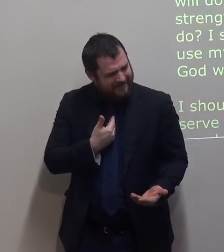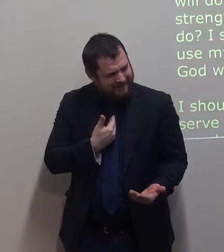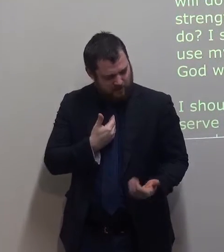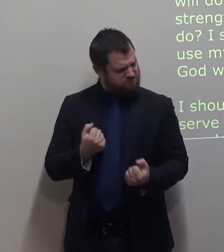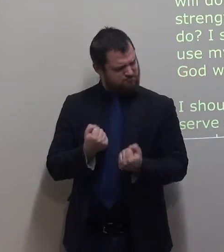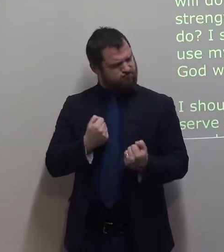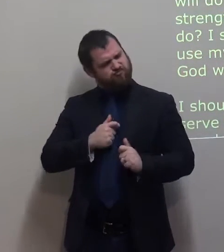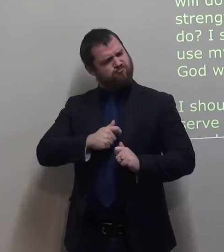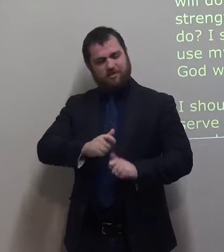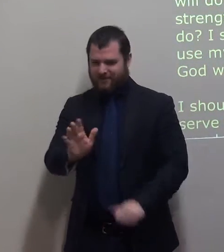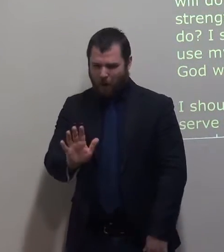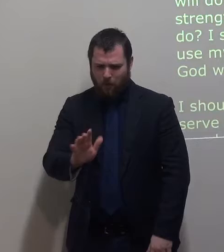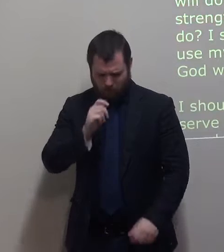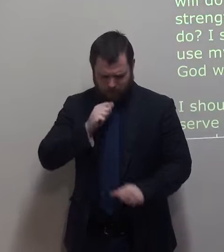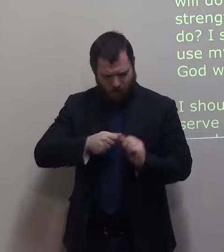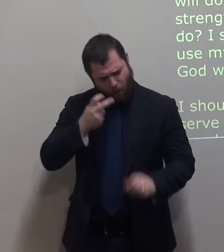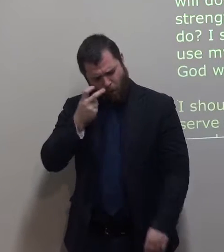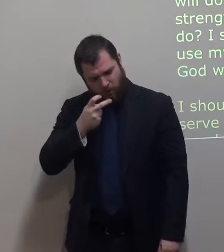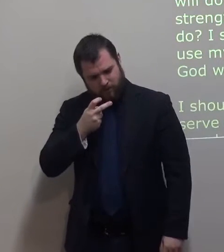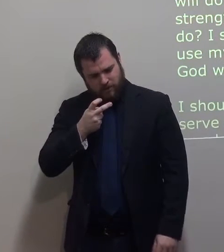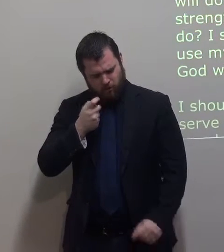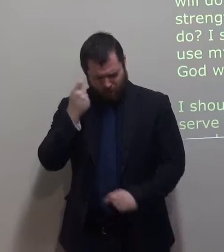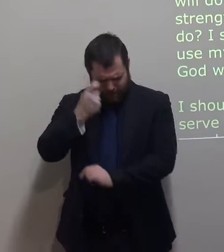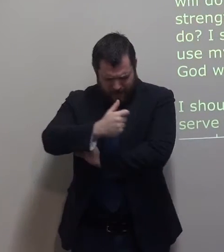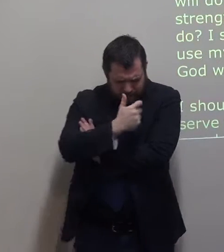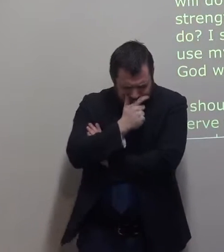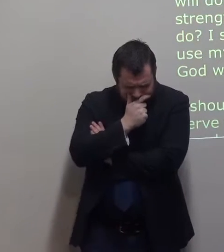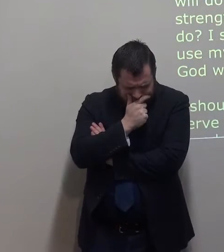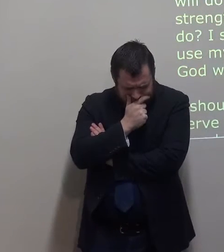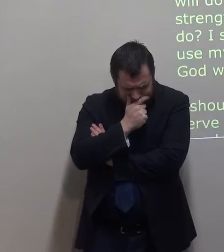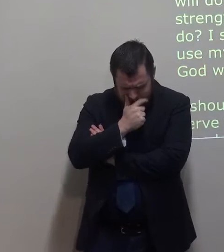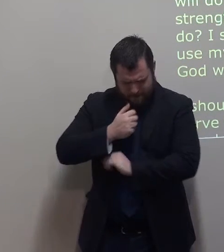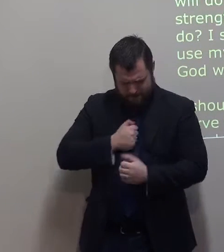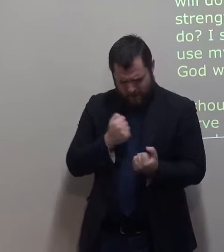I should think about how I will use my strength, how I will save God when I want.